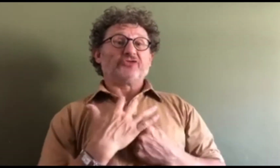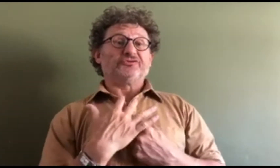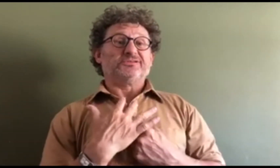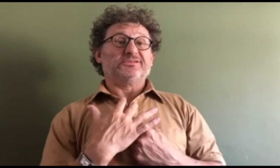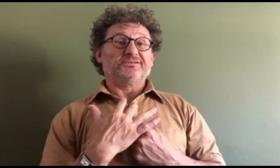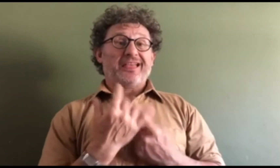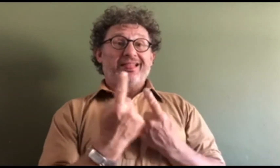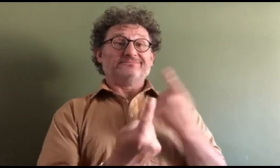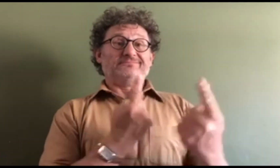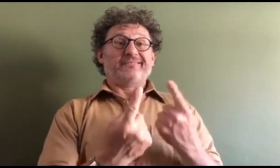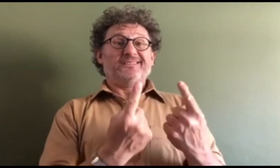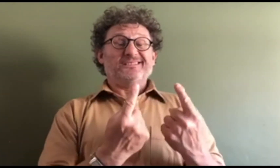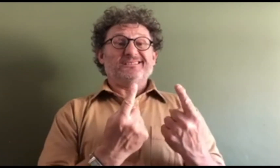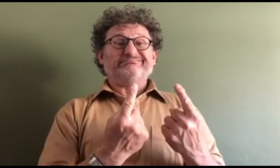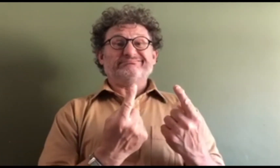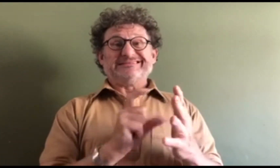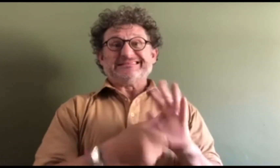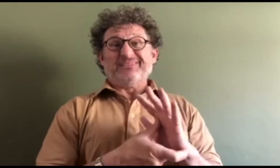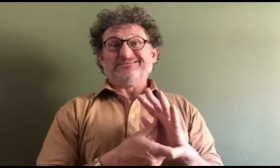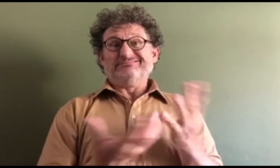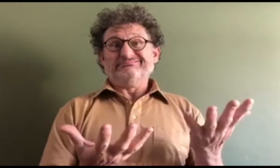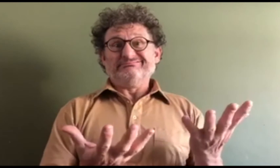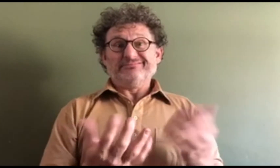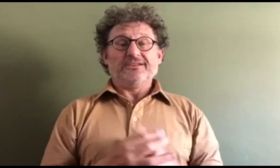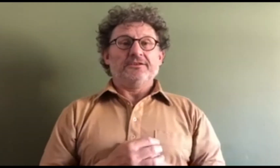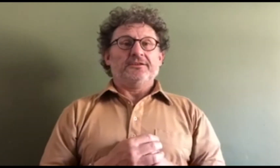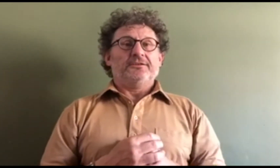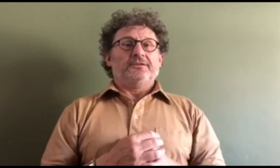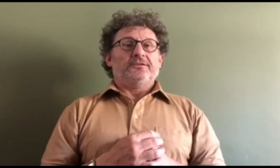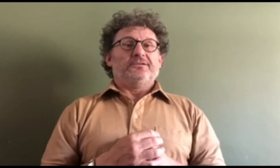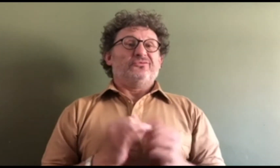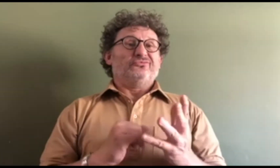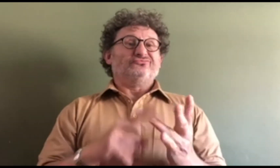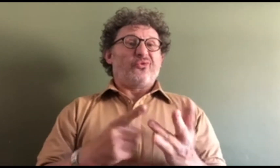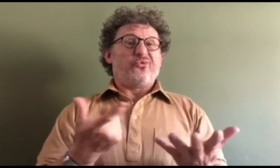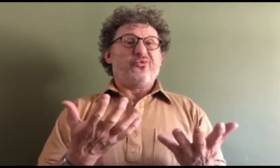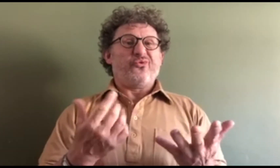that the respondent in this case, who is disabled himself, had discriminated against me. Now,